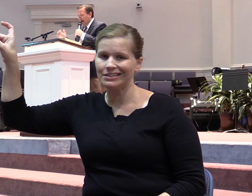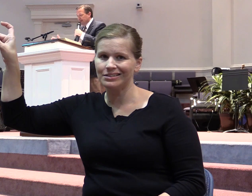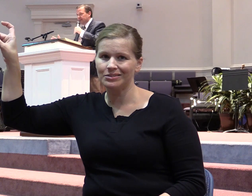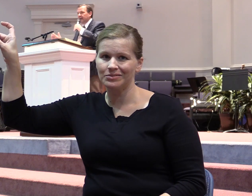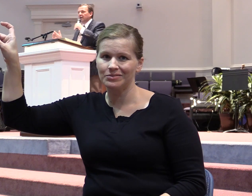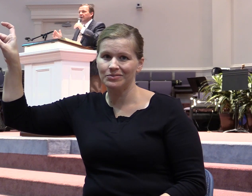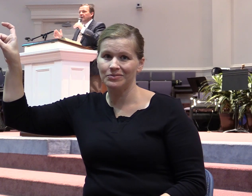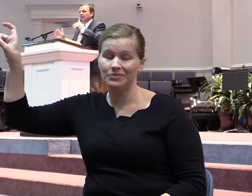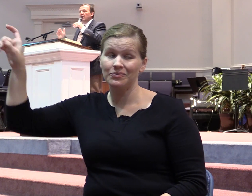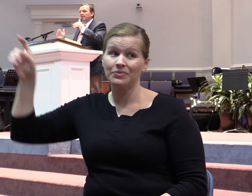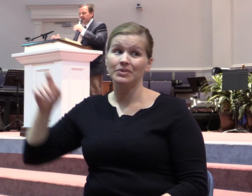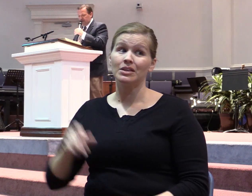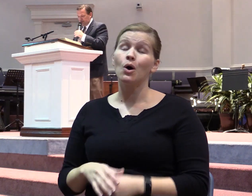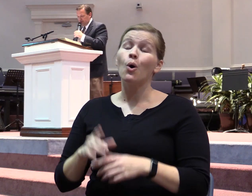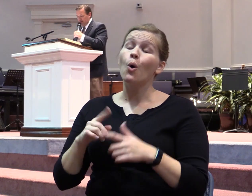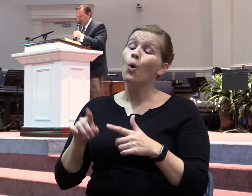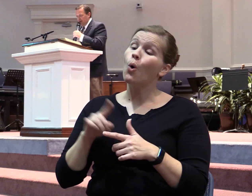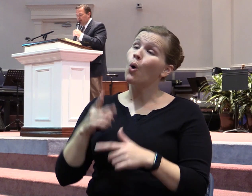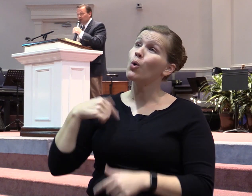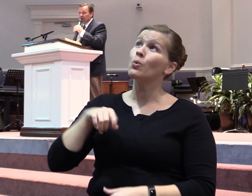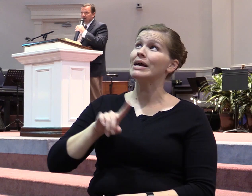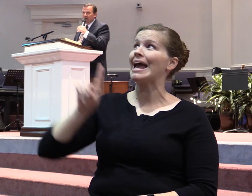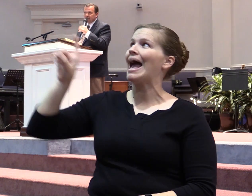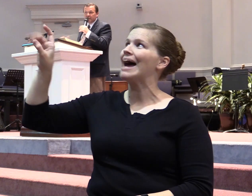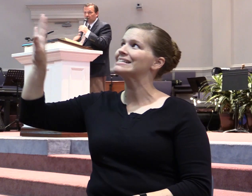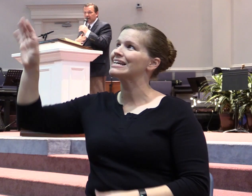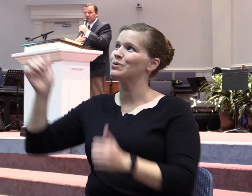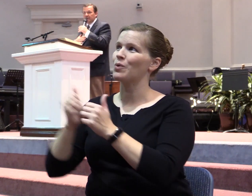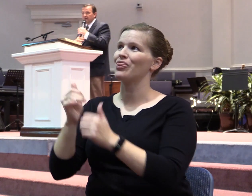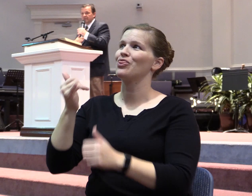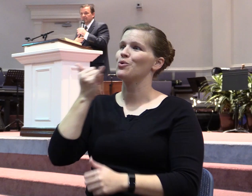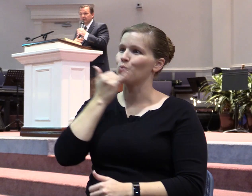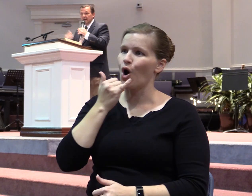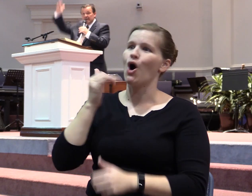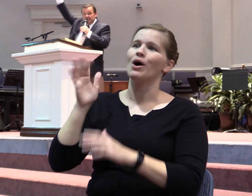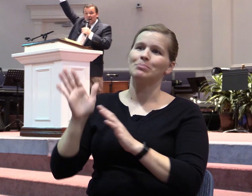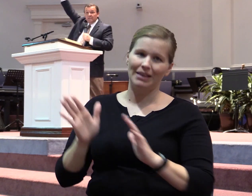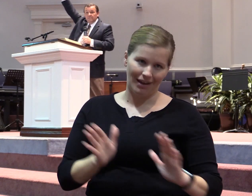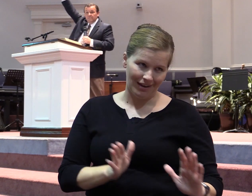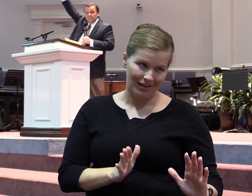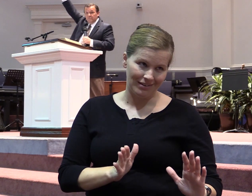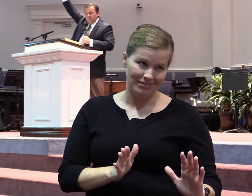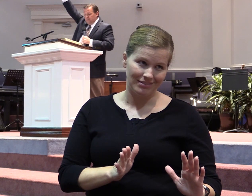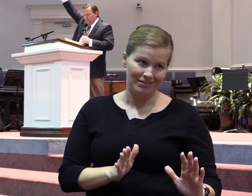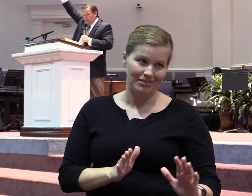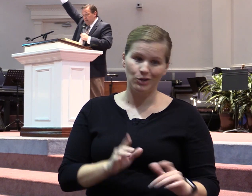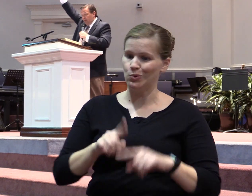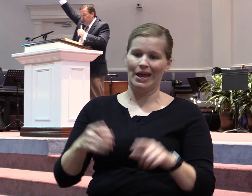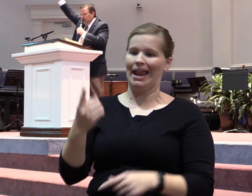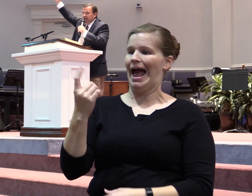asking amiss. If you need a blessing, don't ask me. Ask God. Right. If you need a